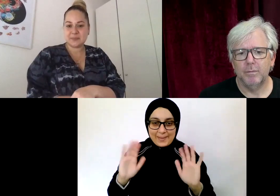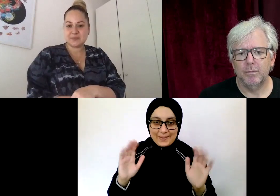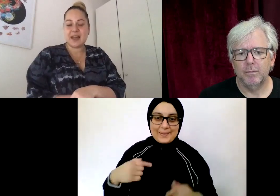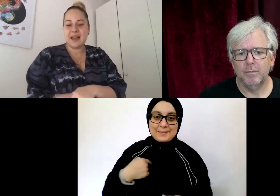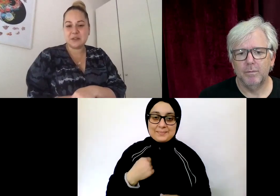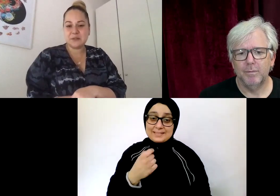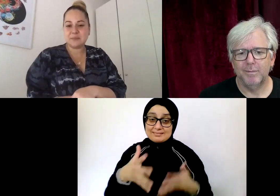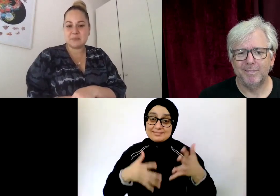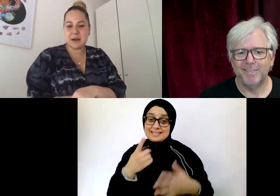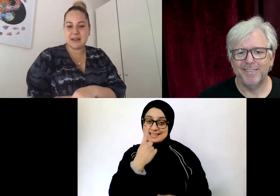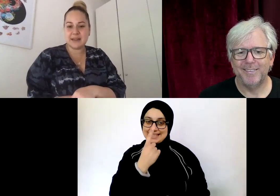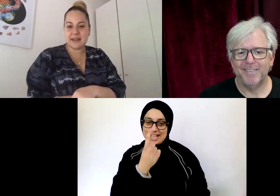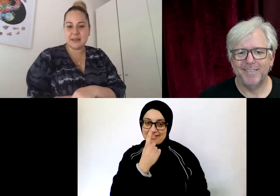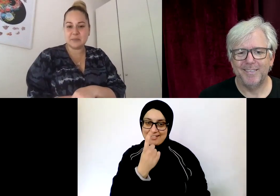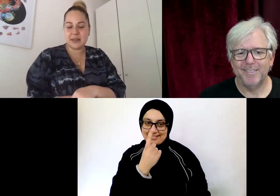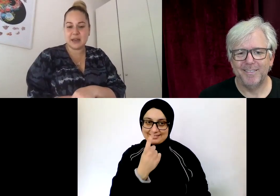Hello.